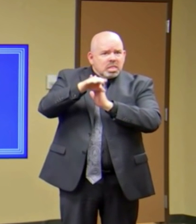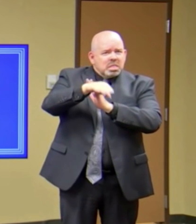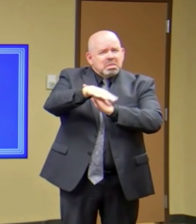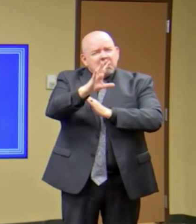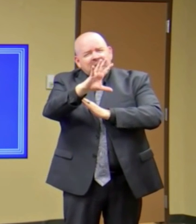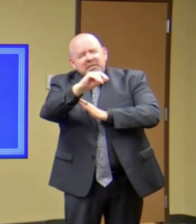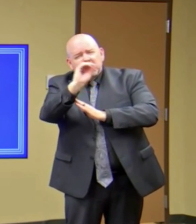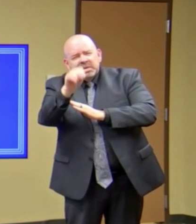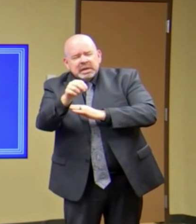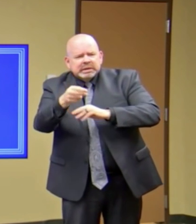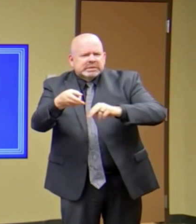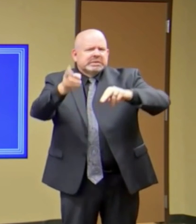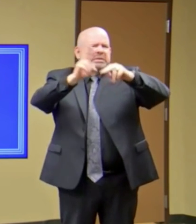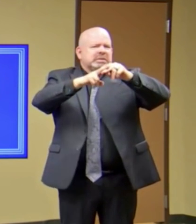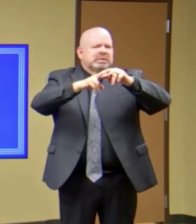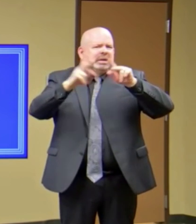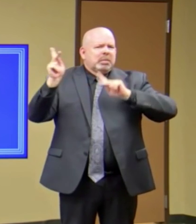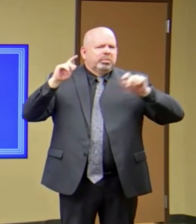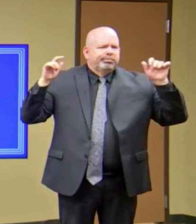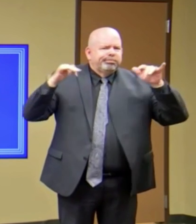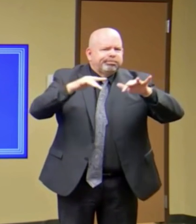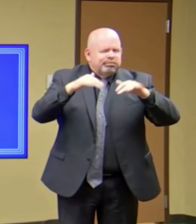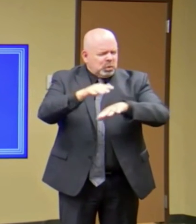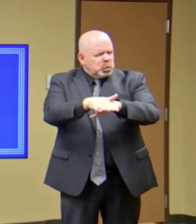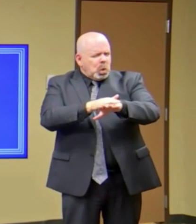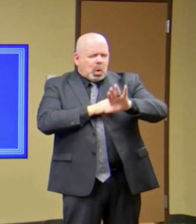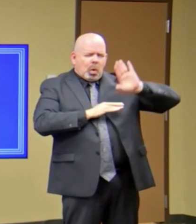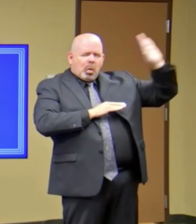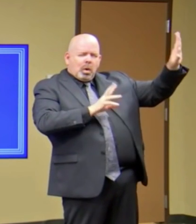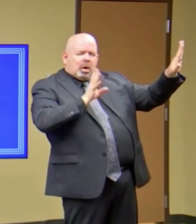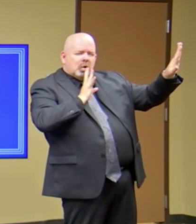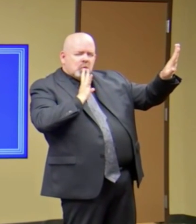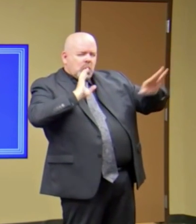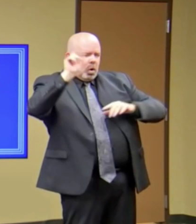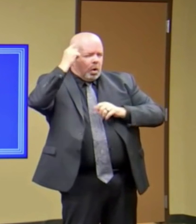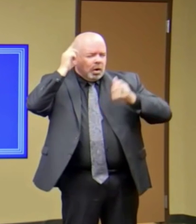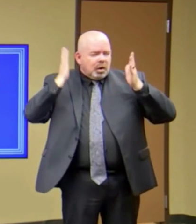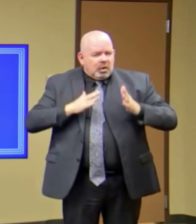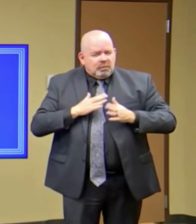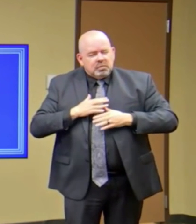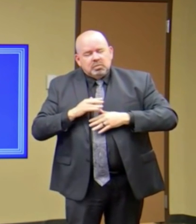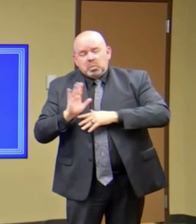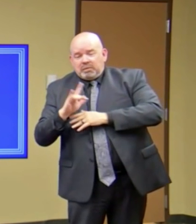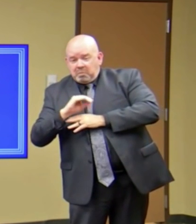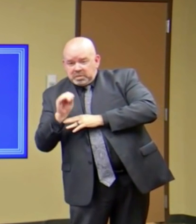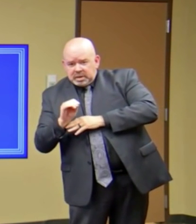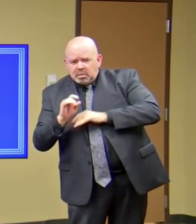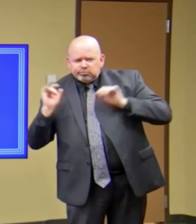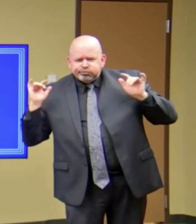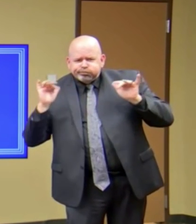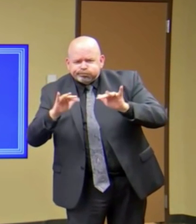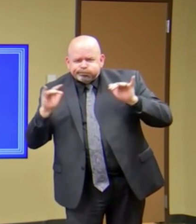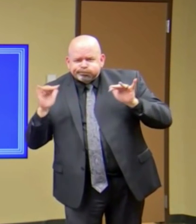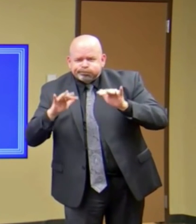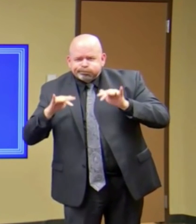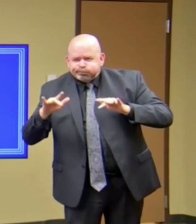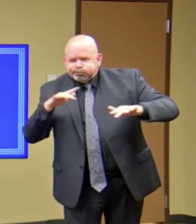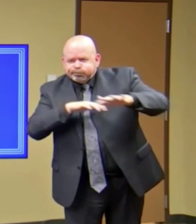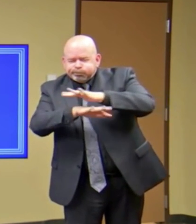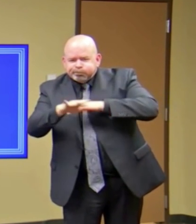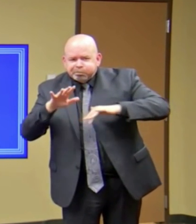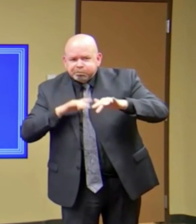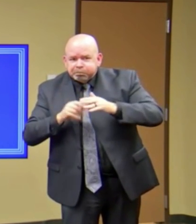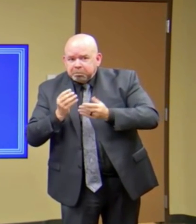face of these orders that are not aligned with where our